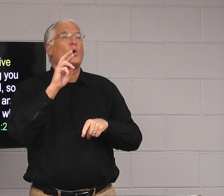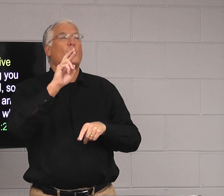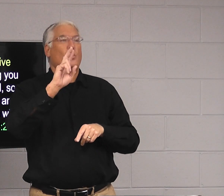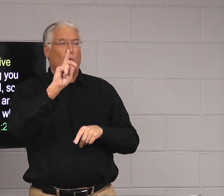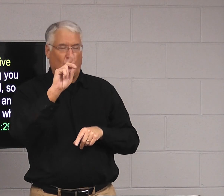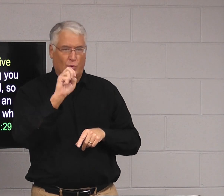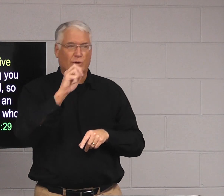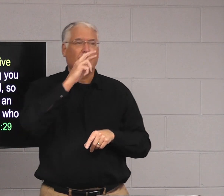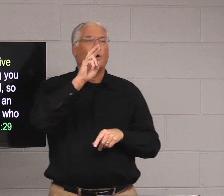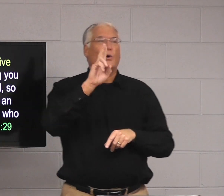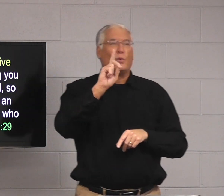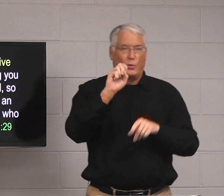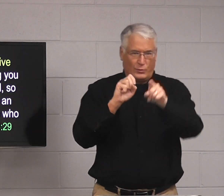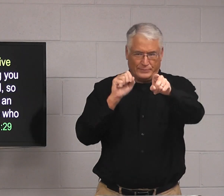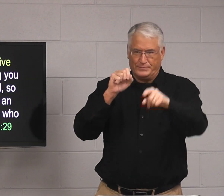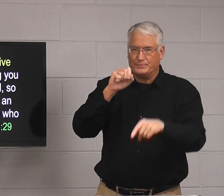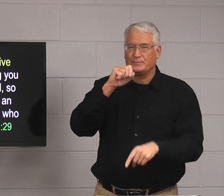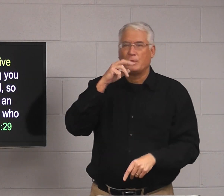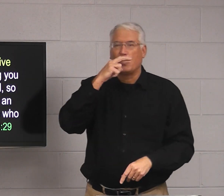Rude. Yike. Yike. Yes.